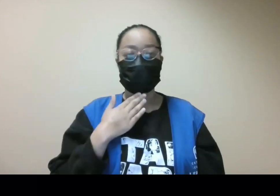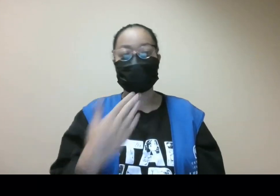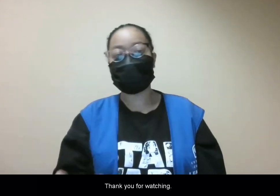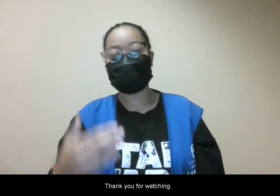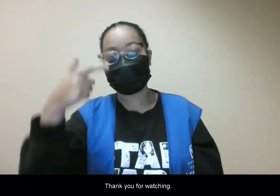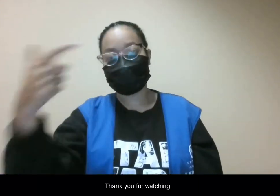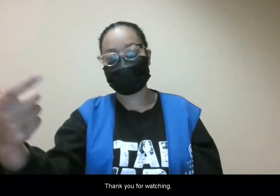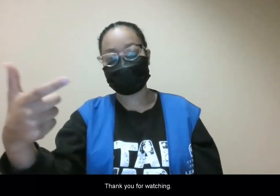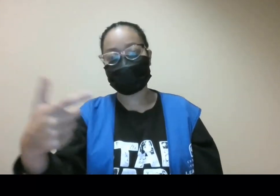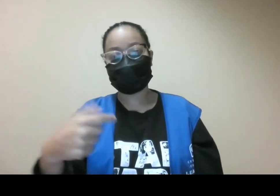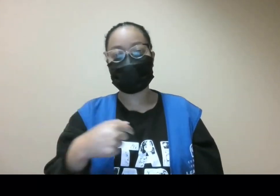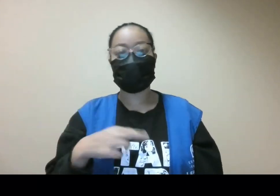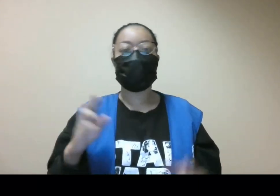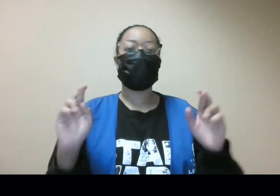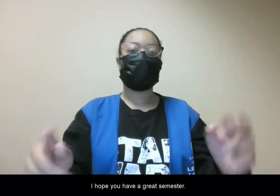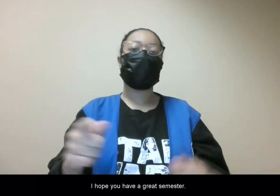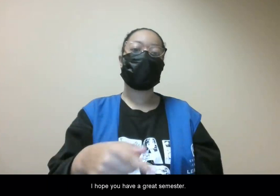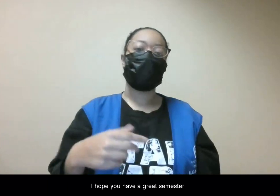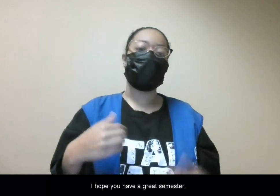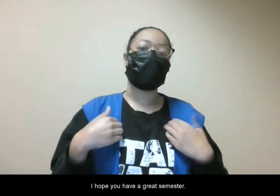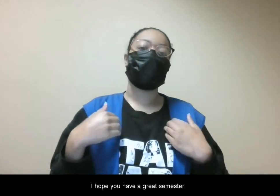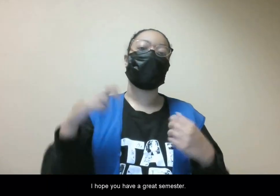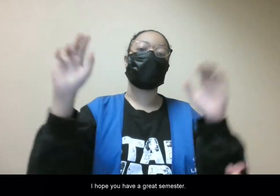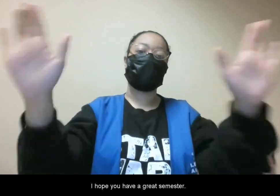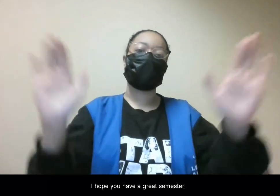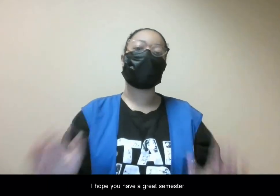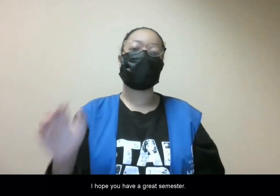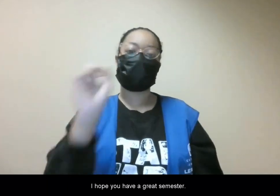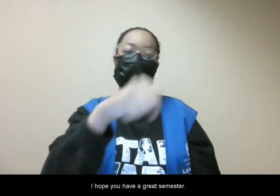Thank you for watching. I hope you have a great semester.